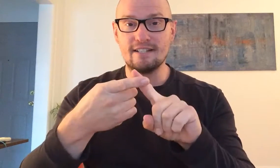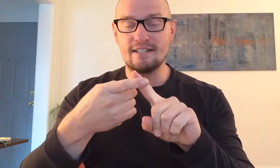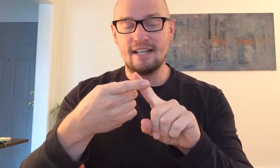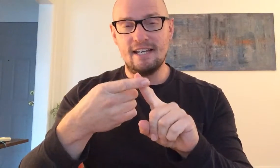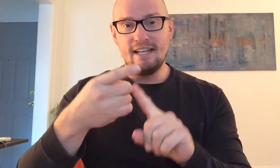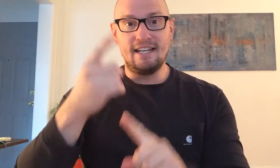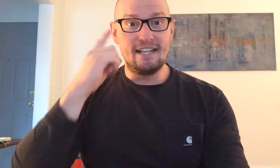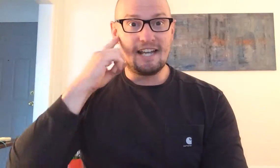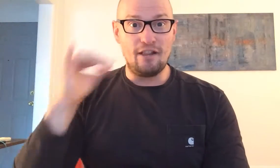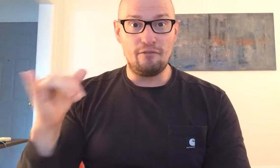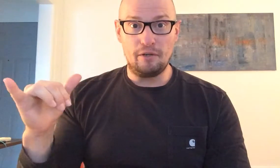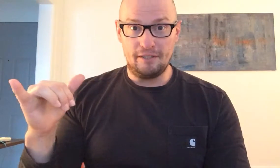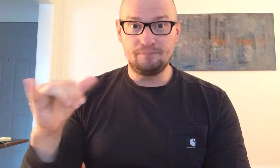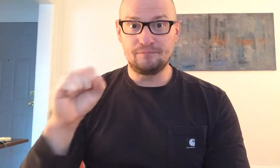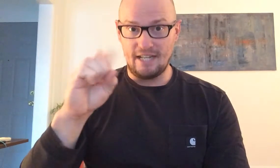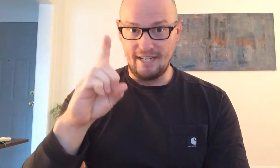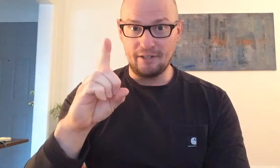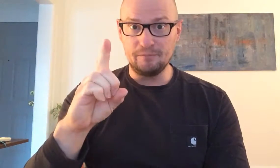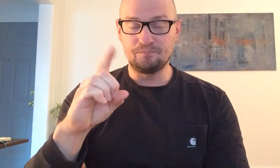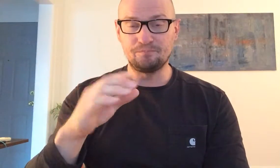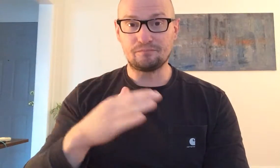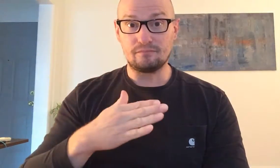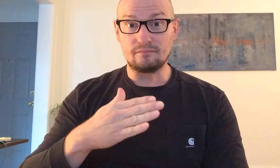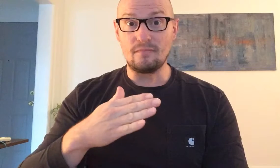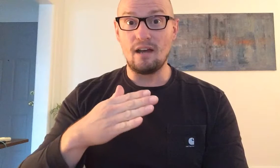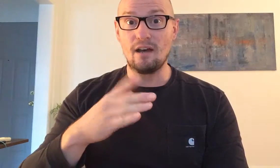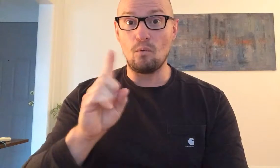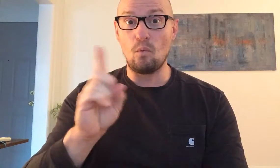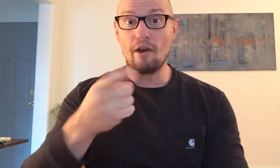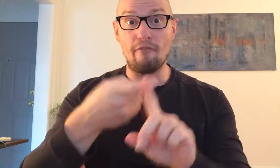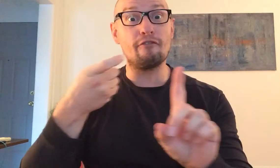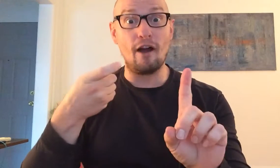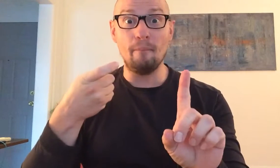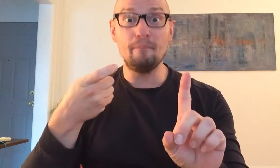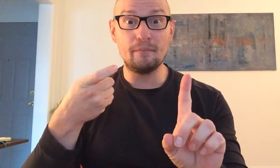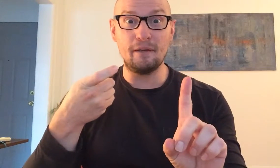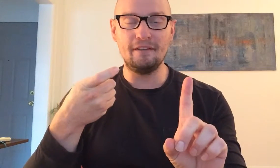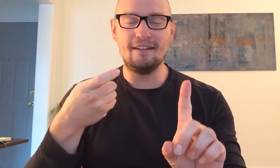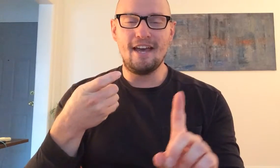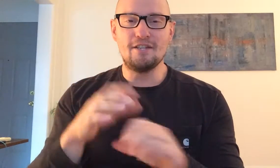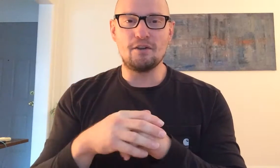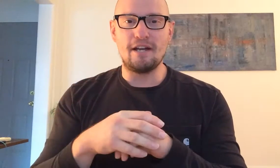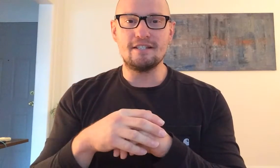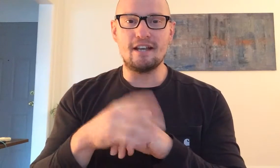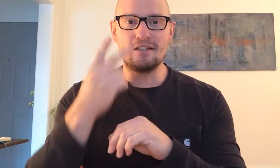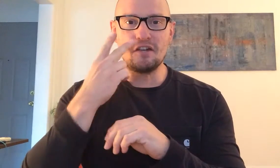in California San Diego where I'm from yeah so I saw